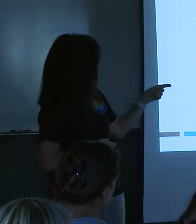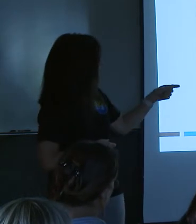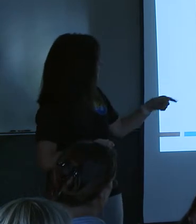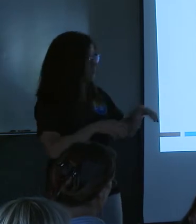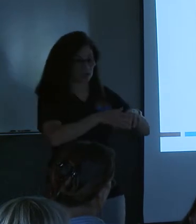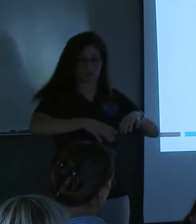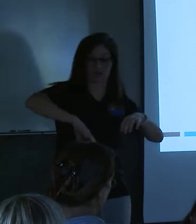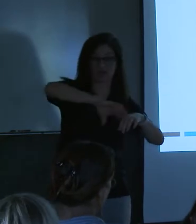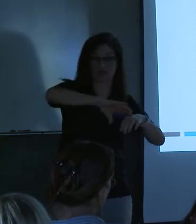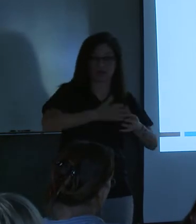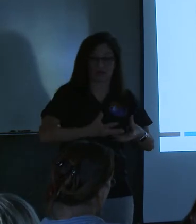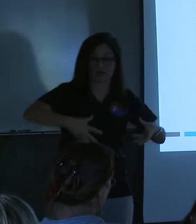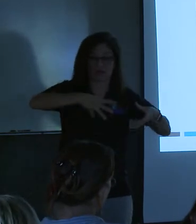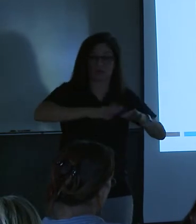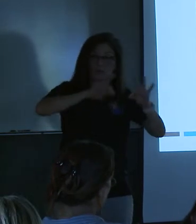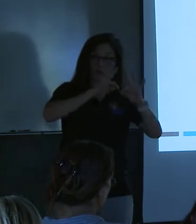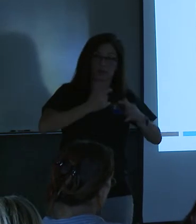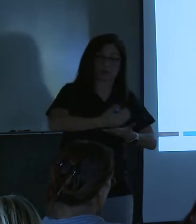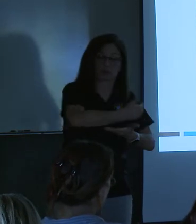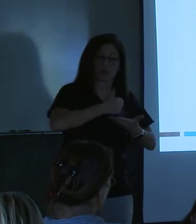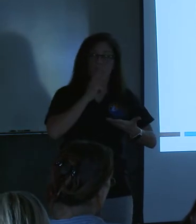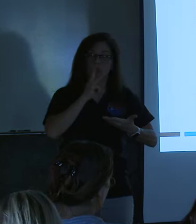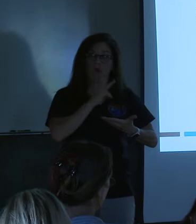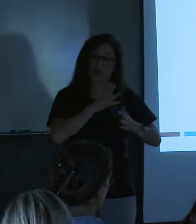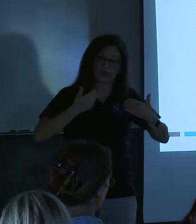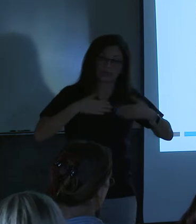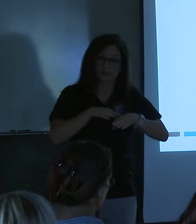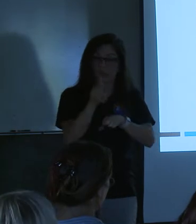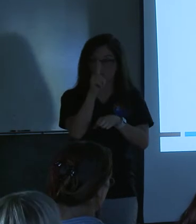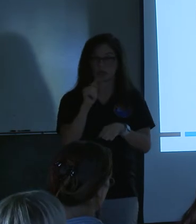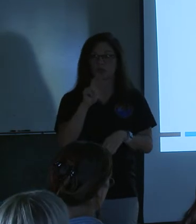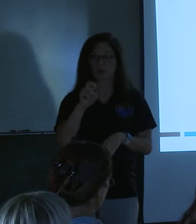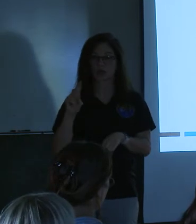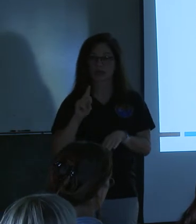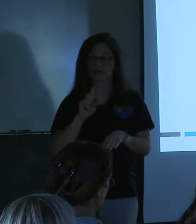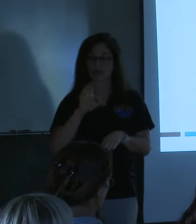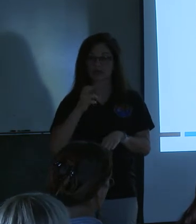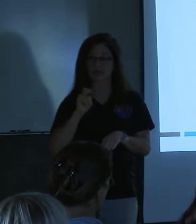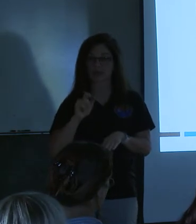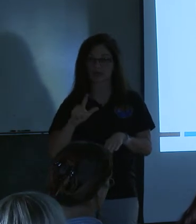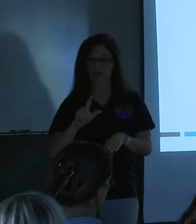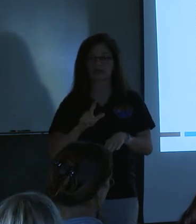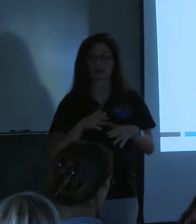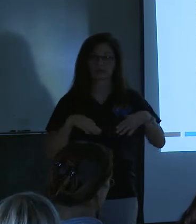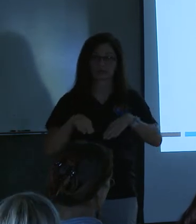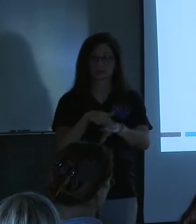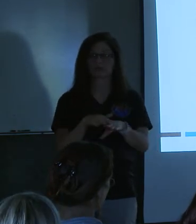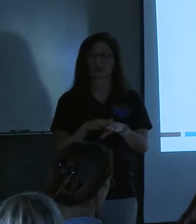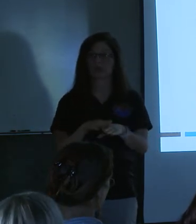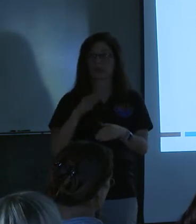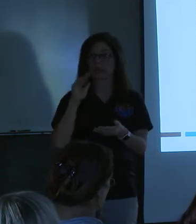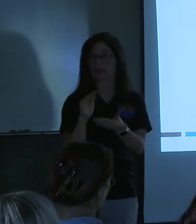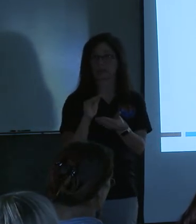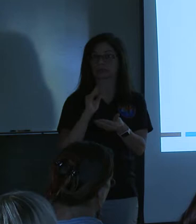important because it collects water and sends it into a single thread channel. And that's what in a less severe rainfall